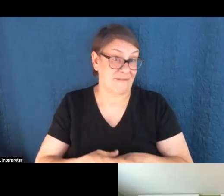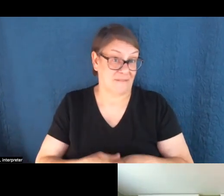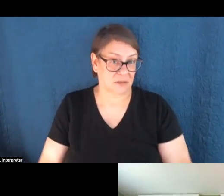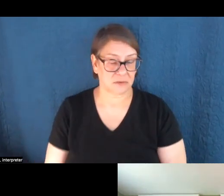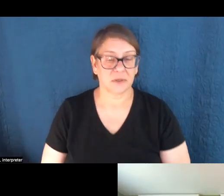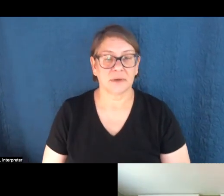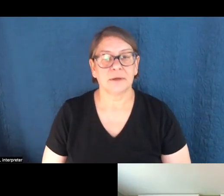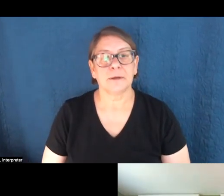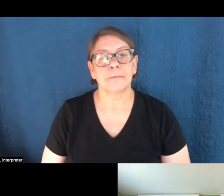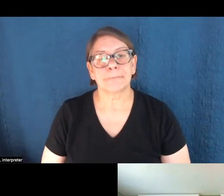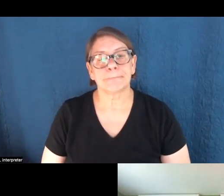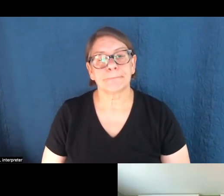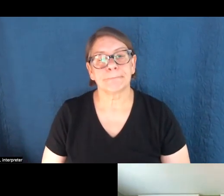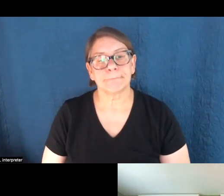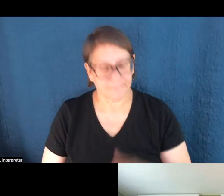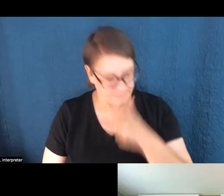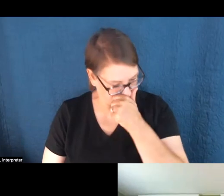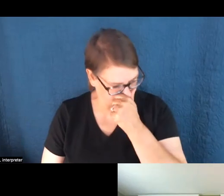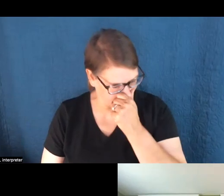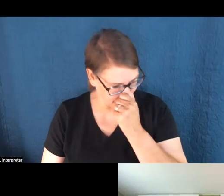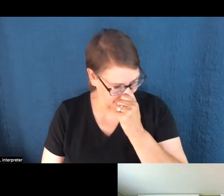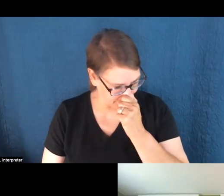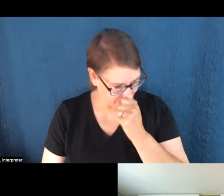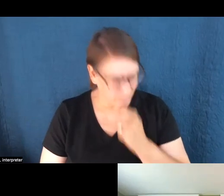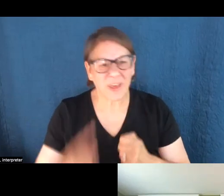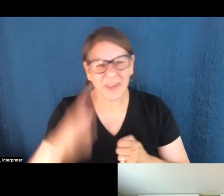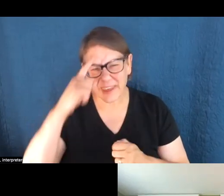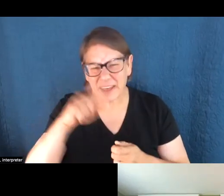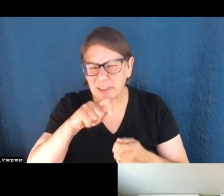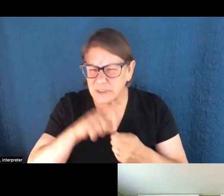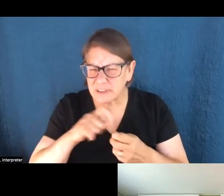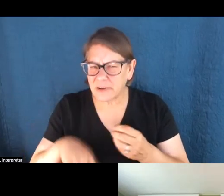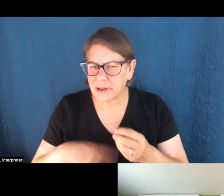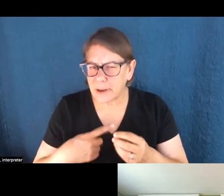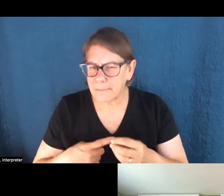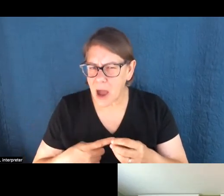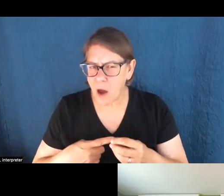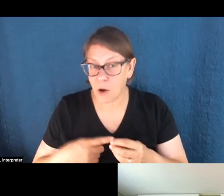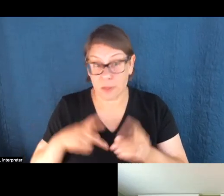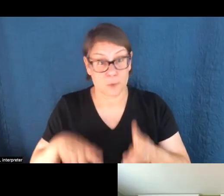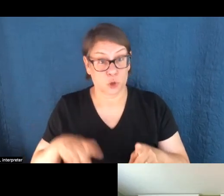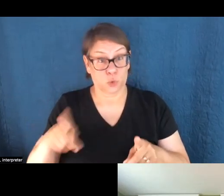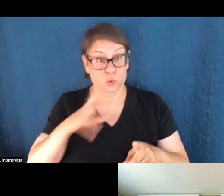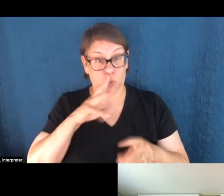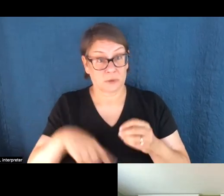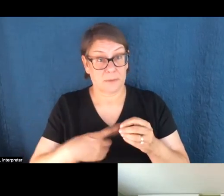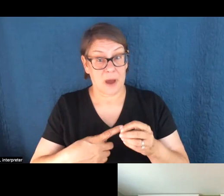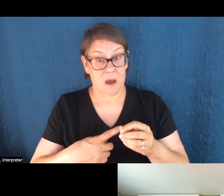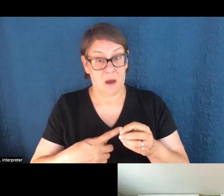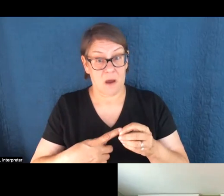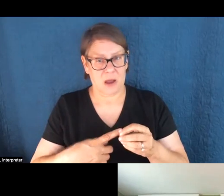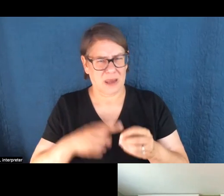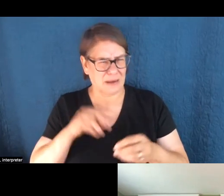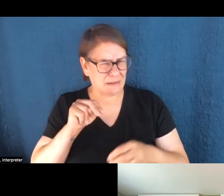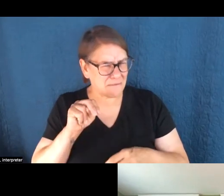when, you know, and thinking about specifically this, um, this person that you talked about in Nevada,